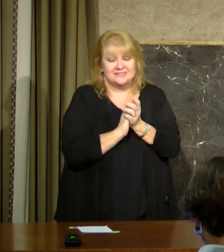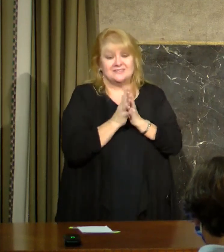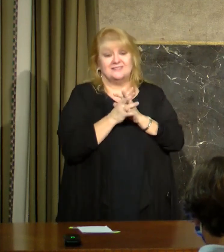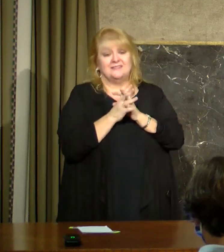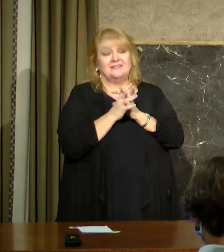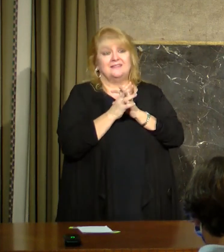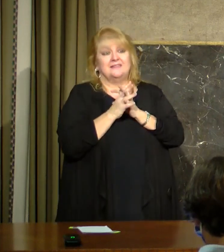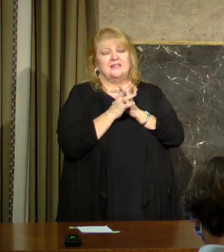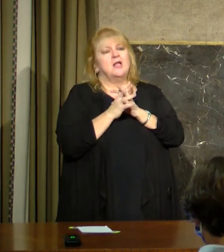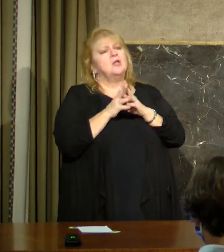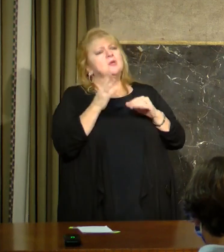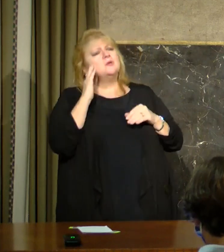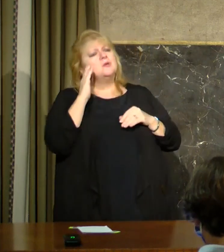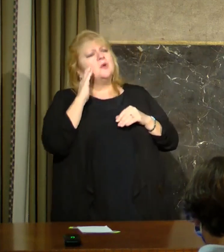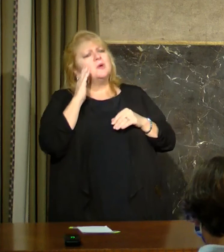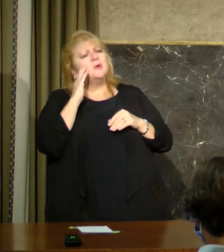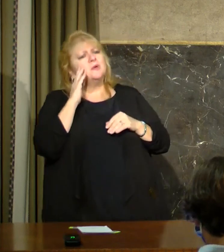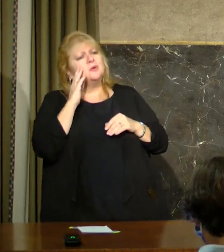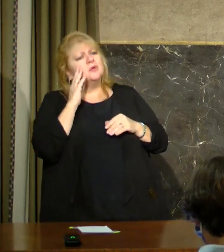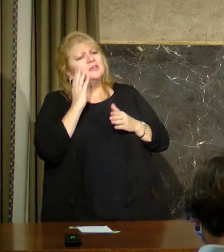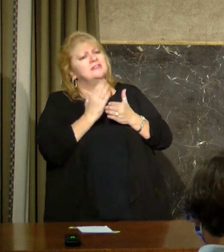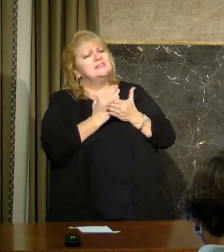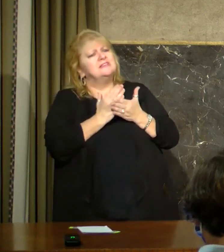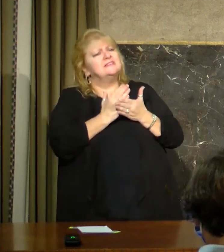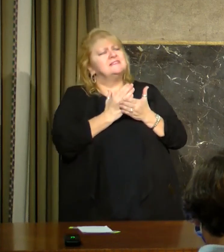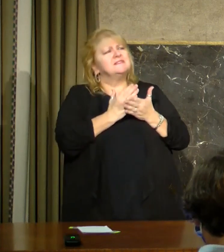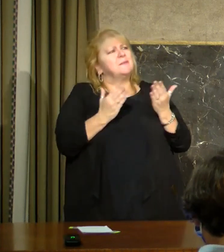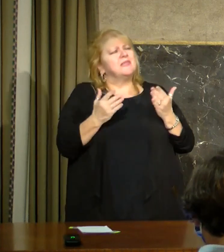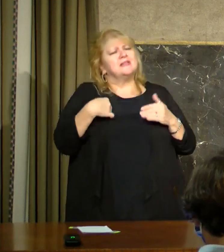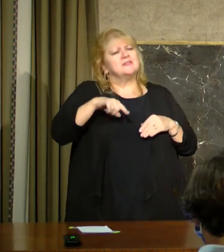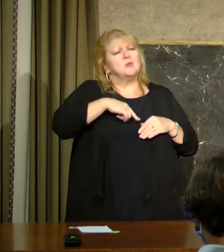things that we haven't talked about in a while, but they didn't stop being true.